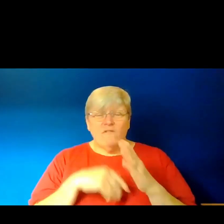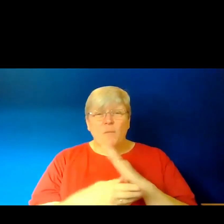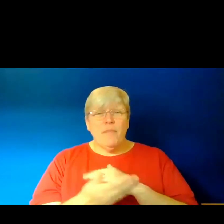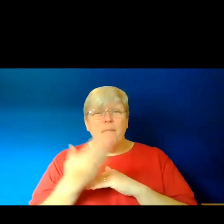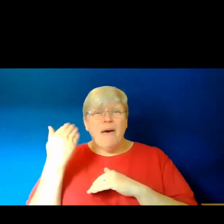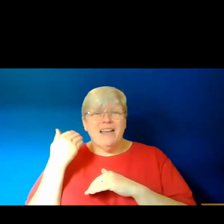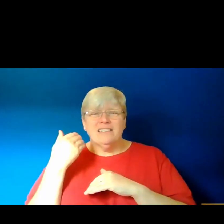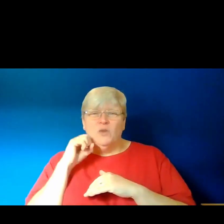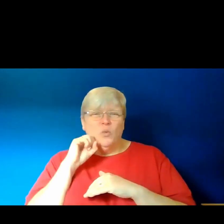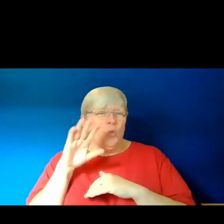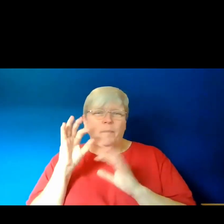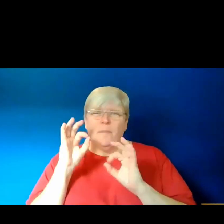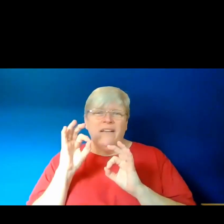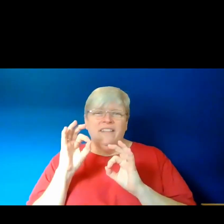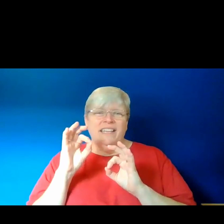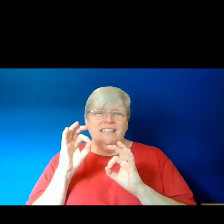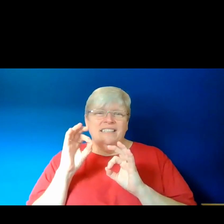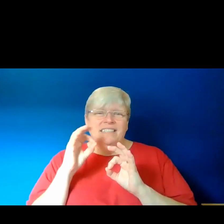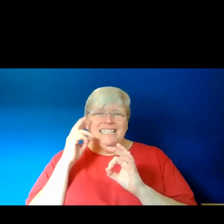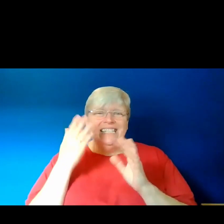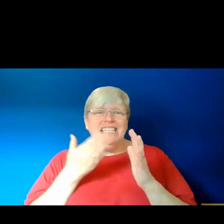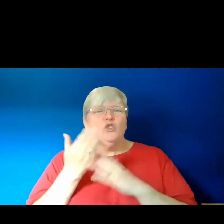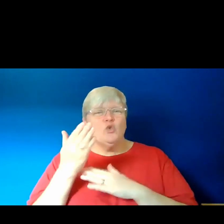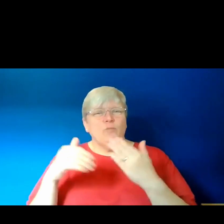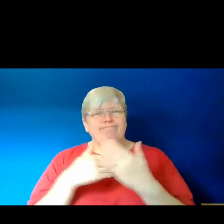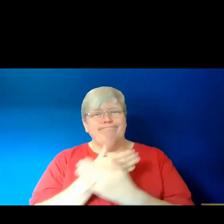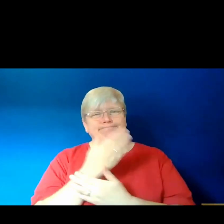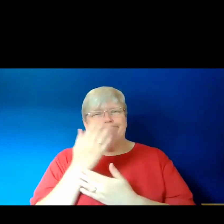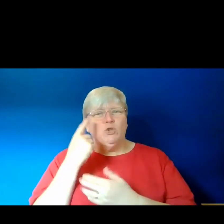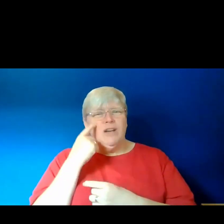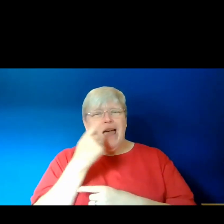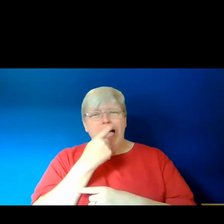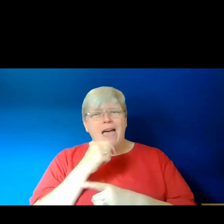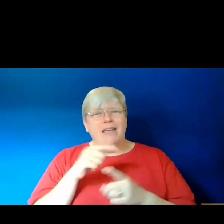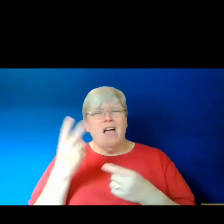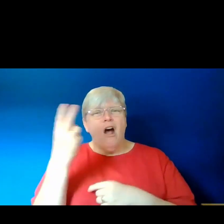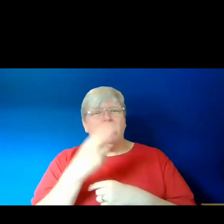It is something as seen through a contemporary artistic lens.